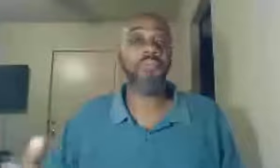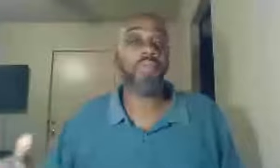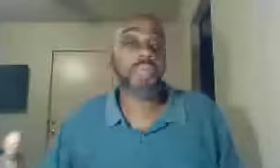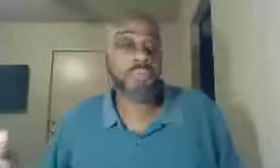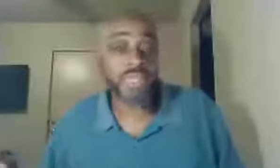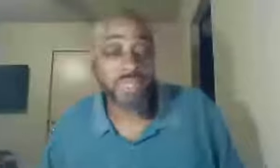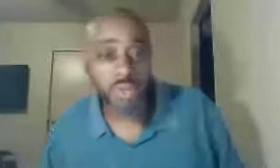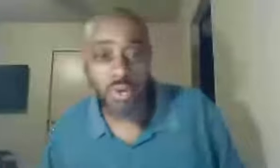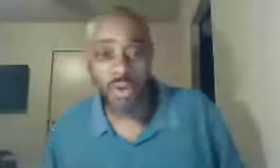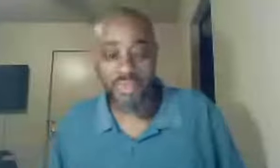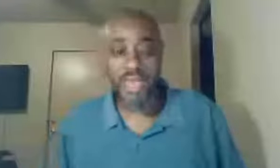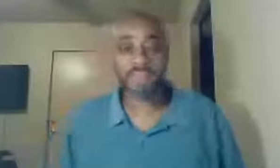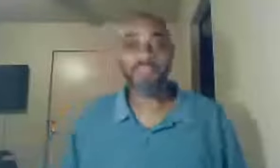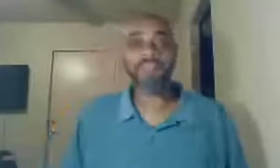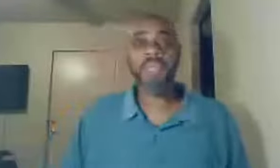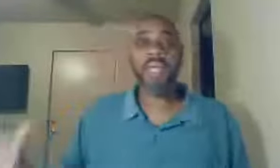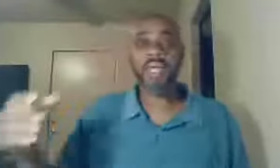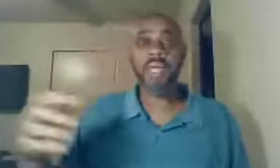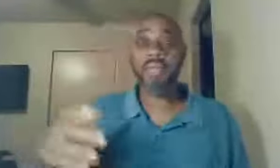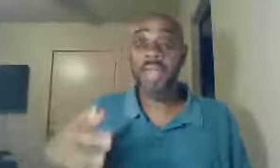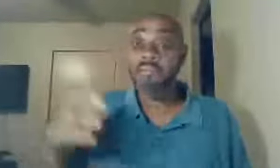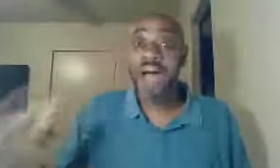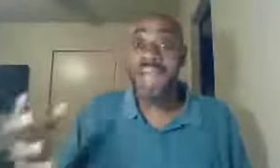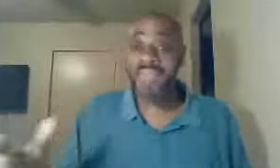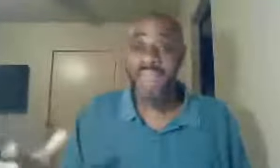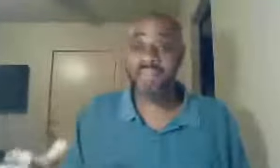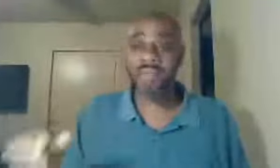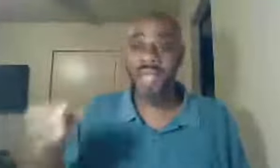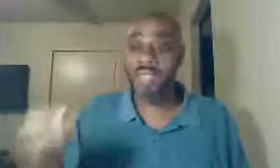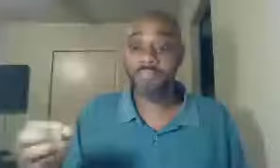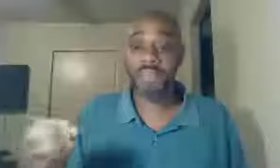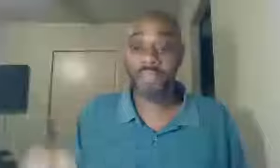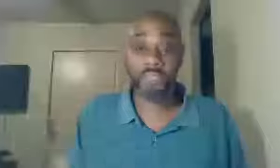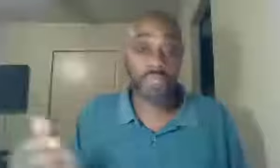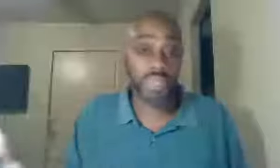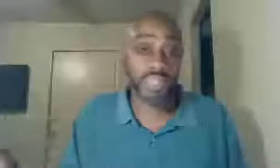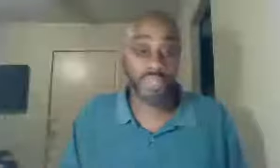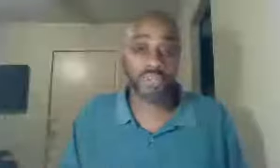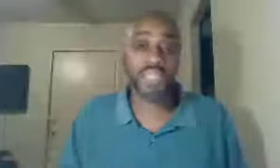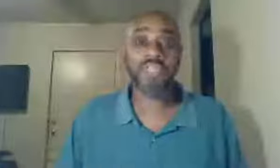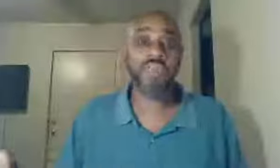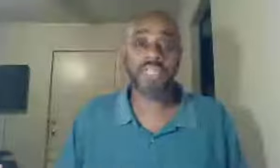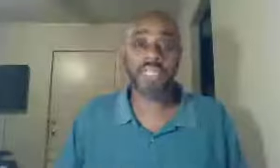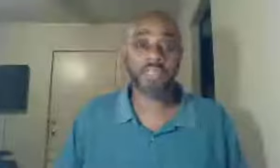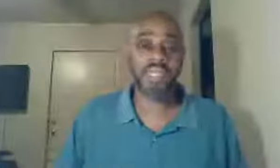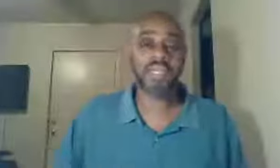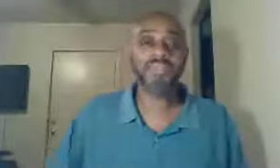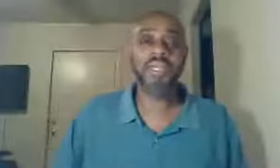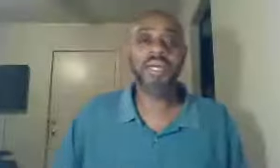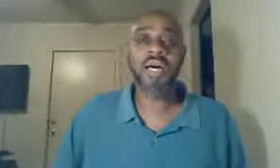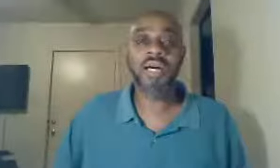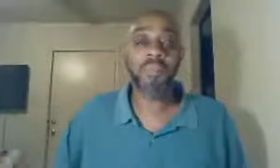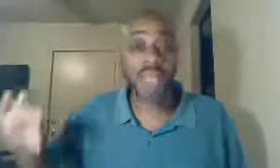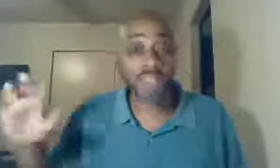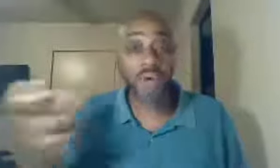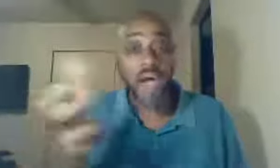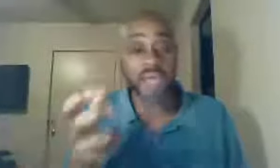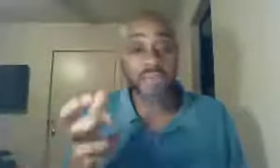put a big to do on that, and by that, and when I say a big to do, what did they do, they use it as a means, as a part of